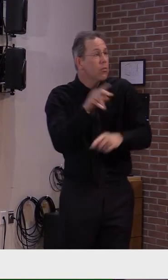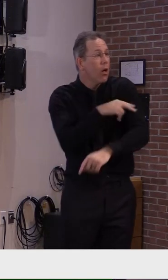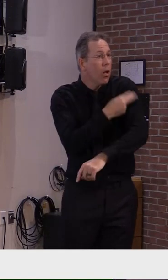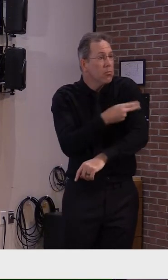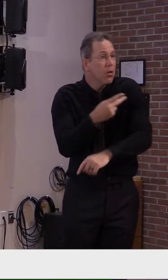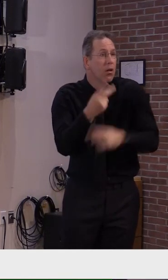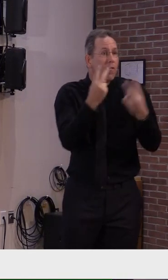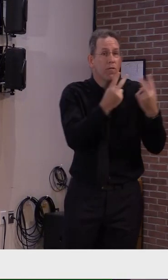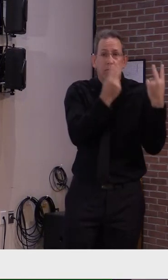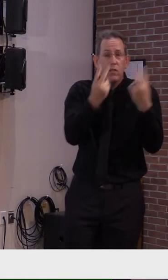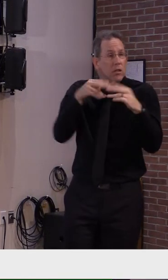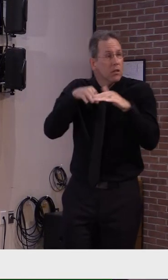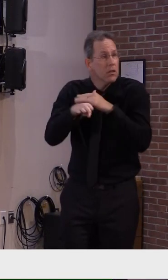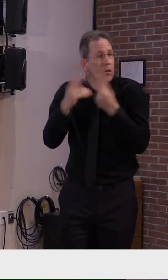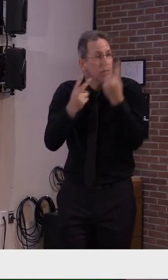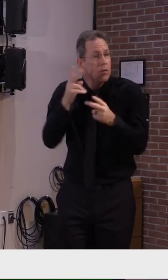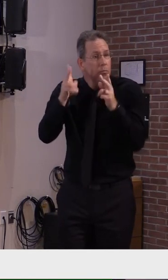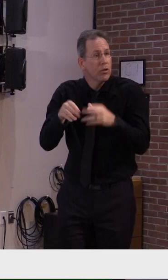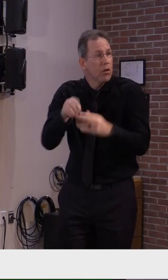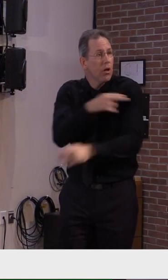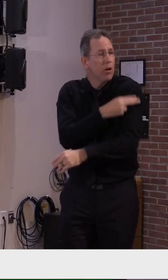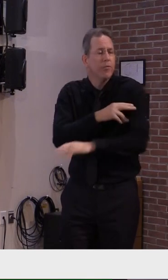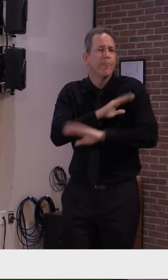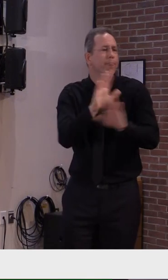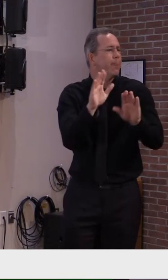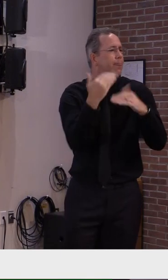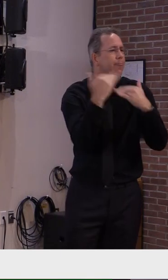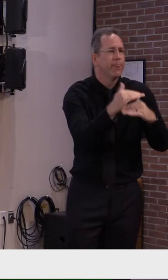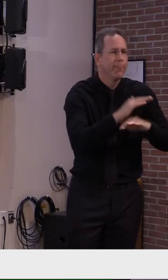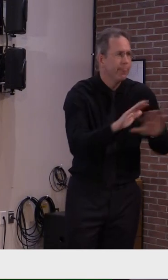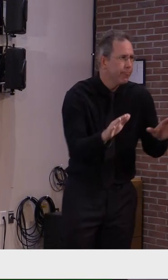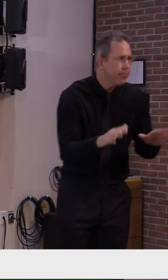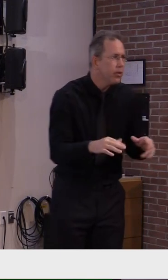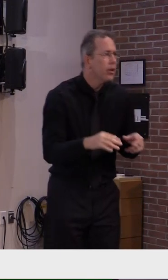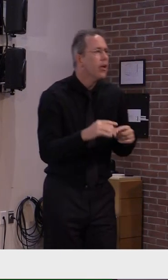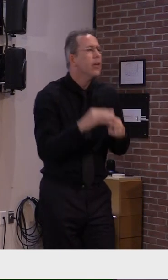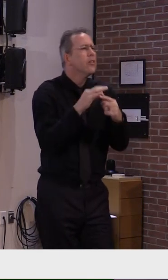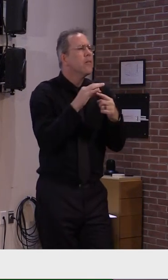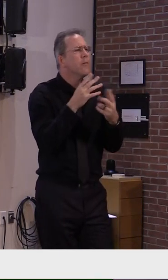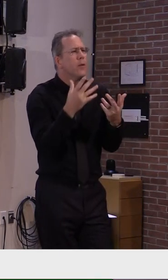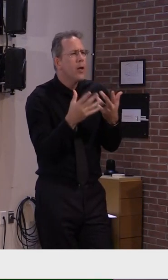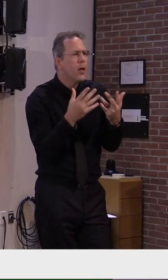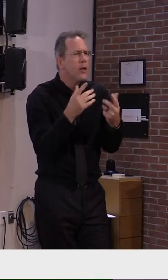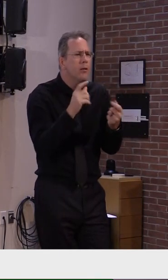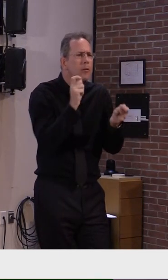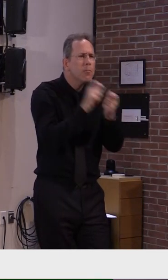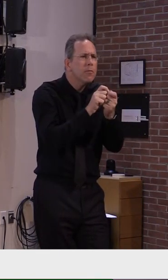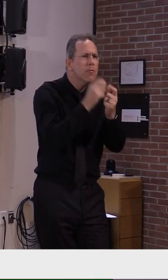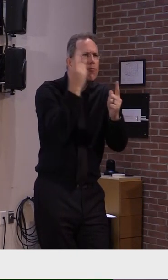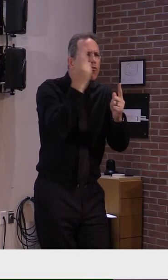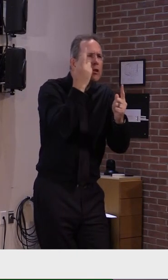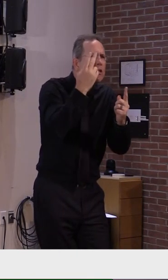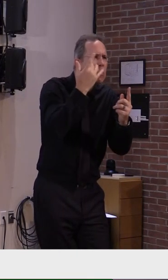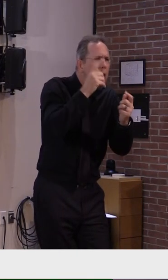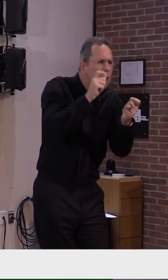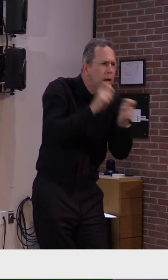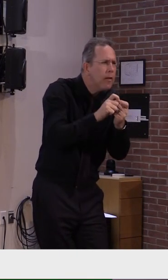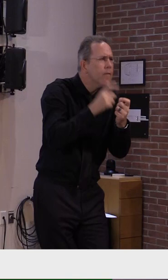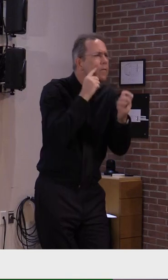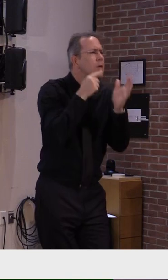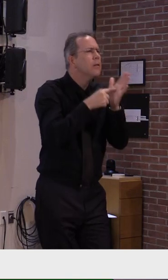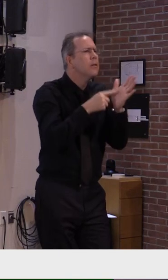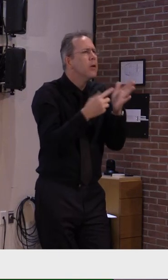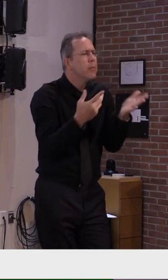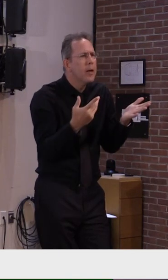without, with some limited exceptions. These exceptions include one,